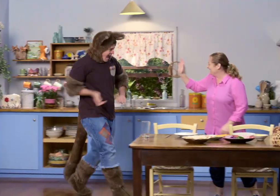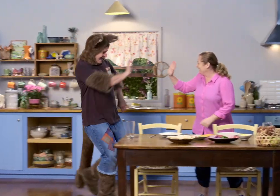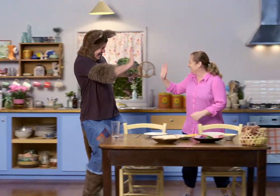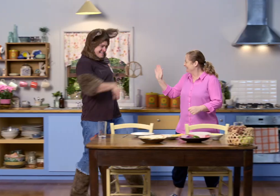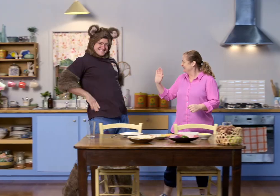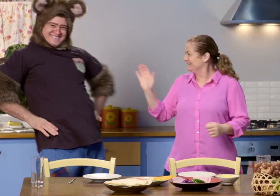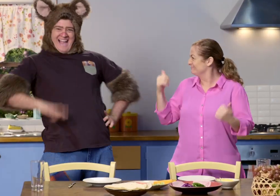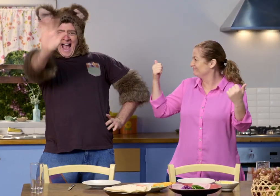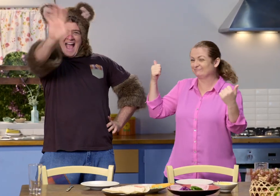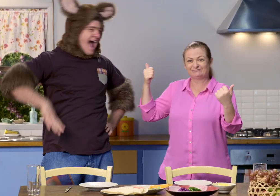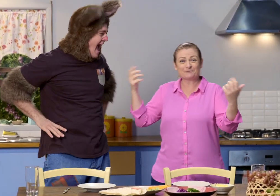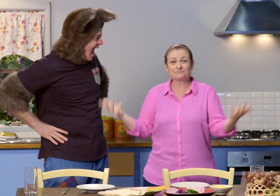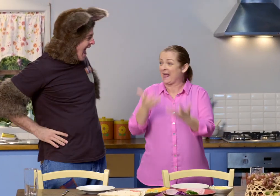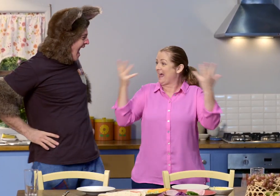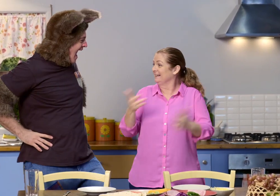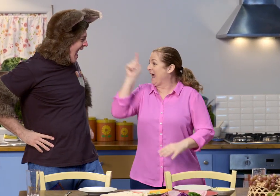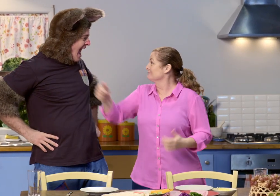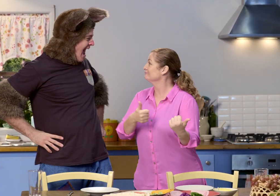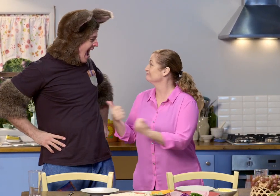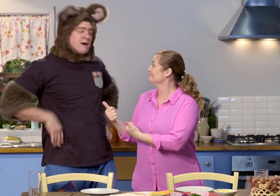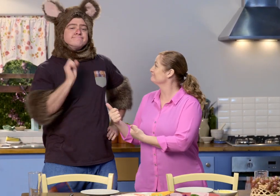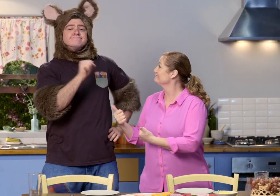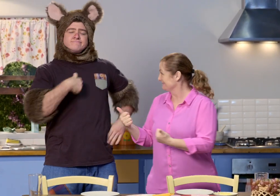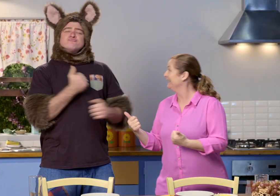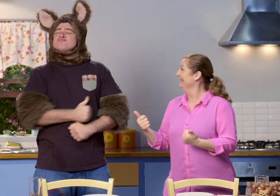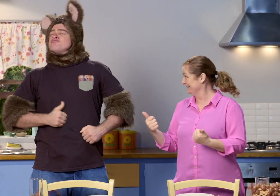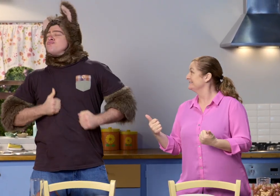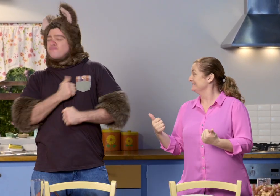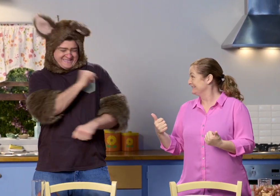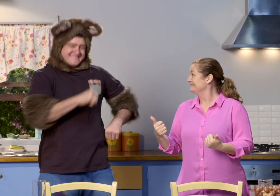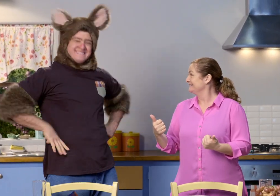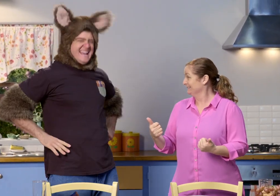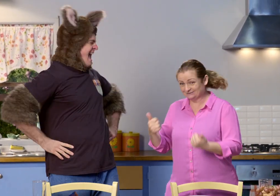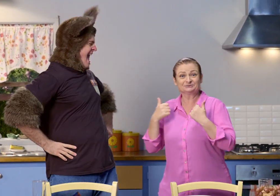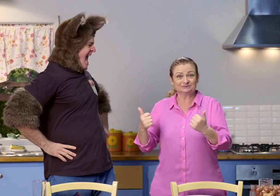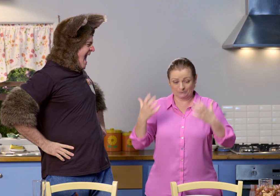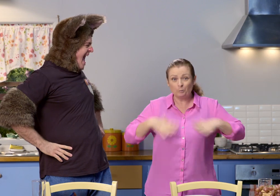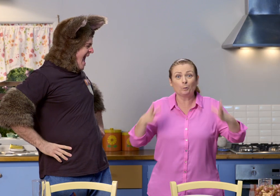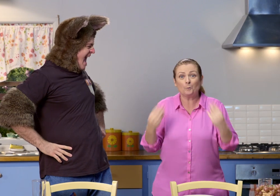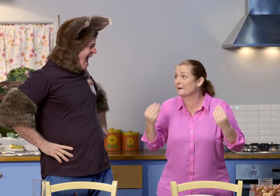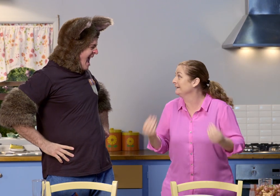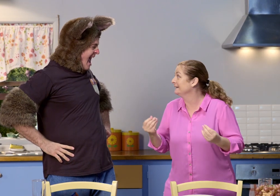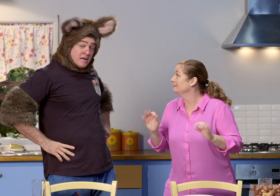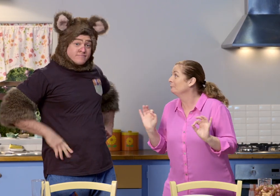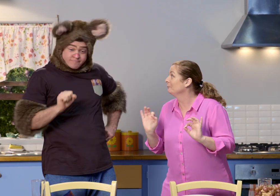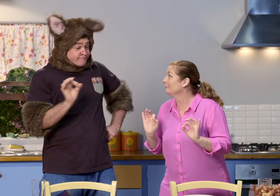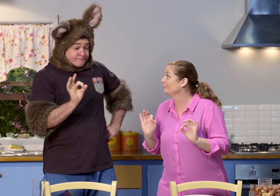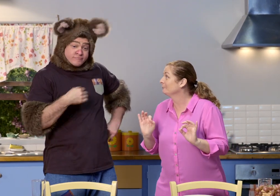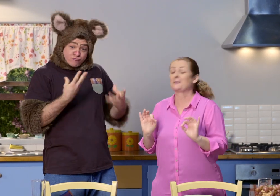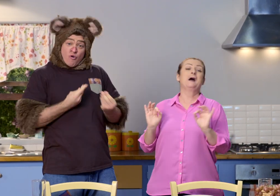Hello, Possum. Hi Sally. Hi everyone. Did you have fun playing outside? Oh yes, I really enjoyed myself. Did you get wet? No,